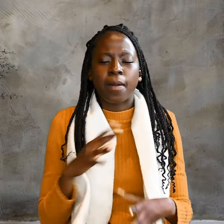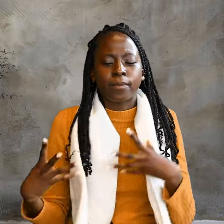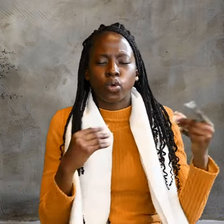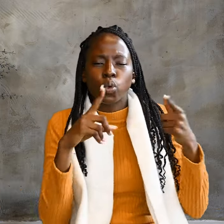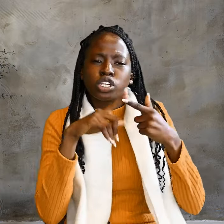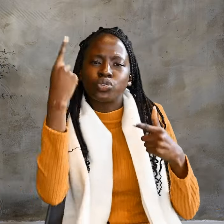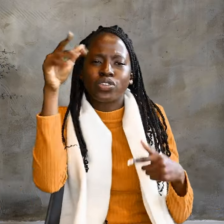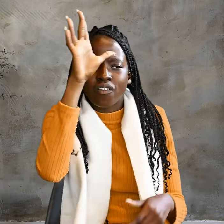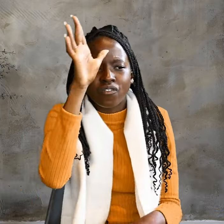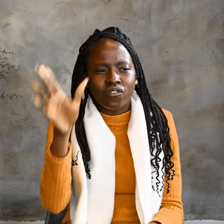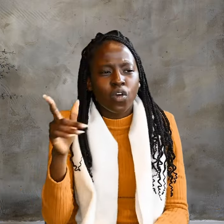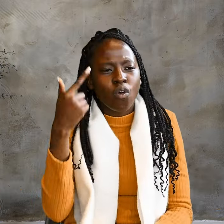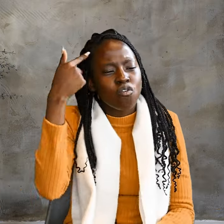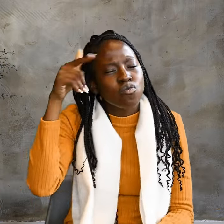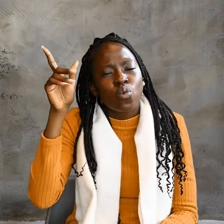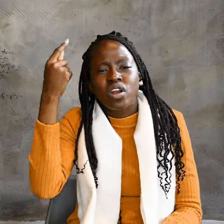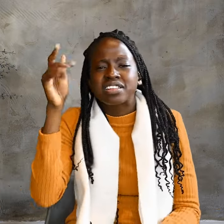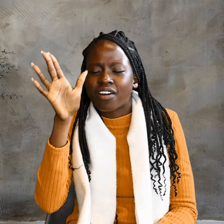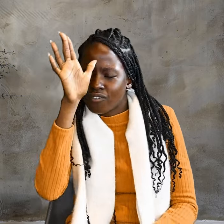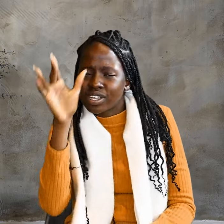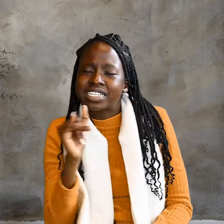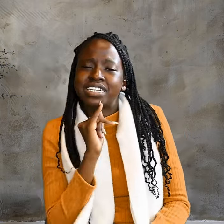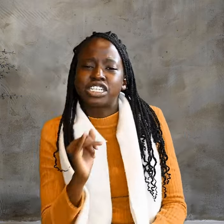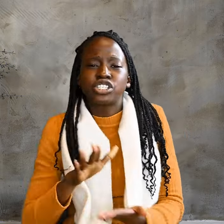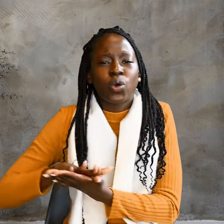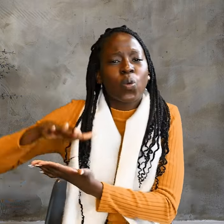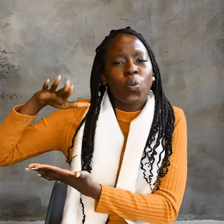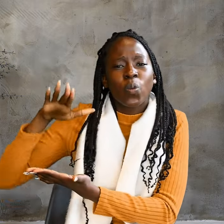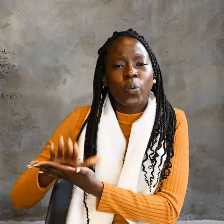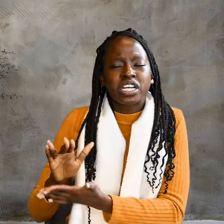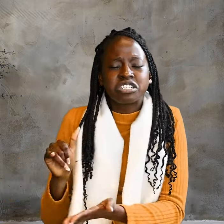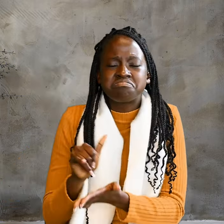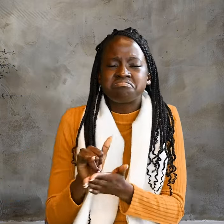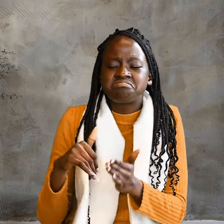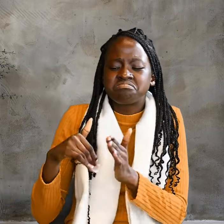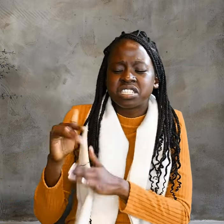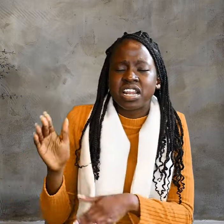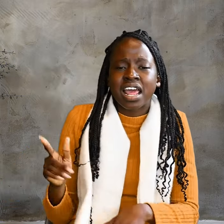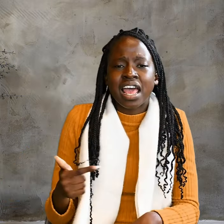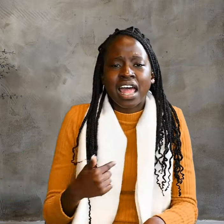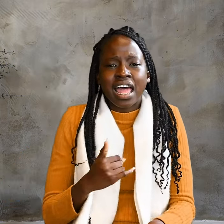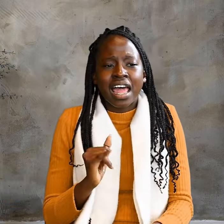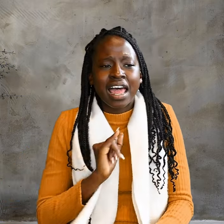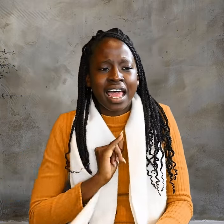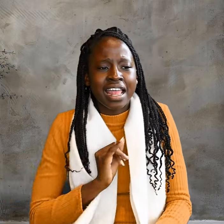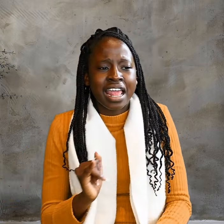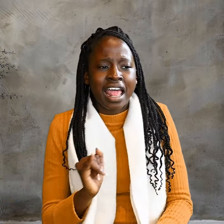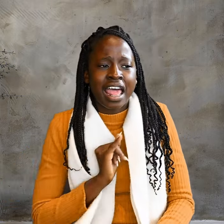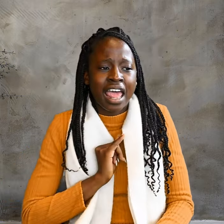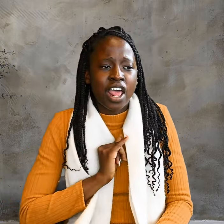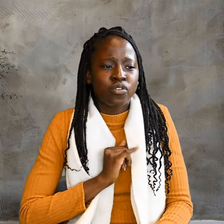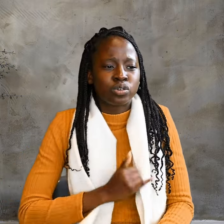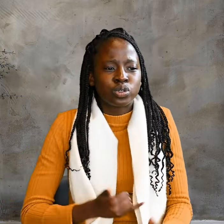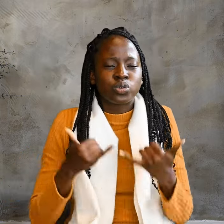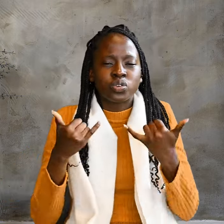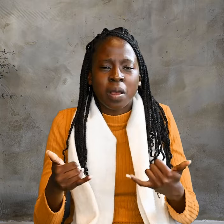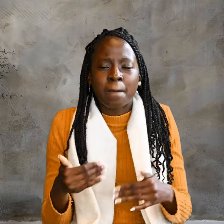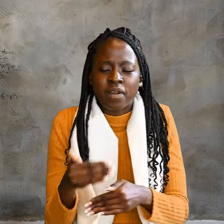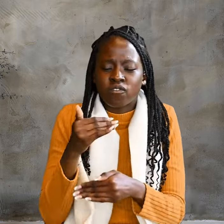For the Father is greater than I. I have told you now before it happens, so that when it